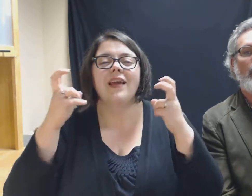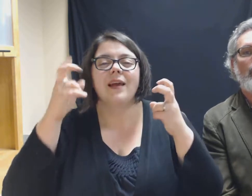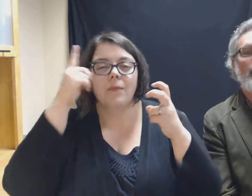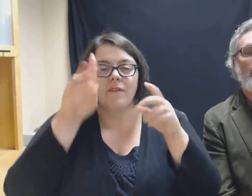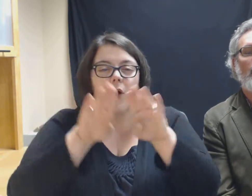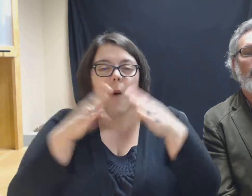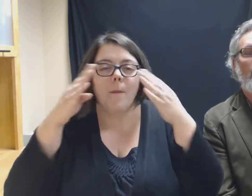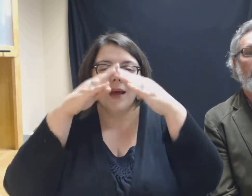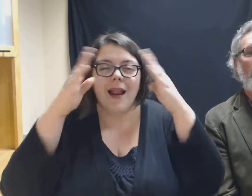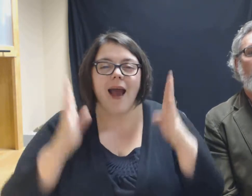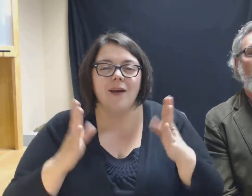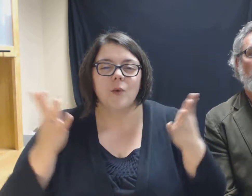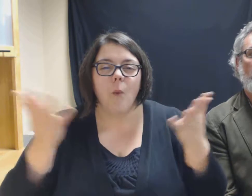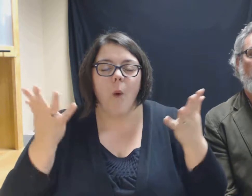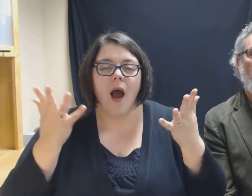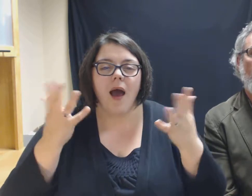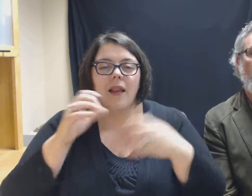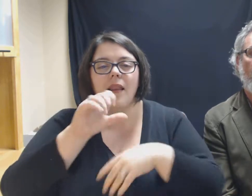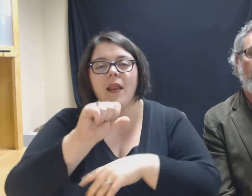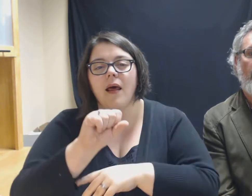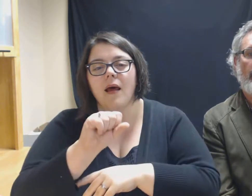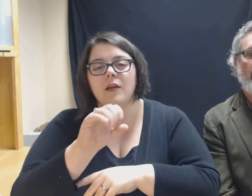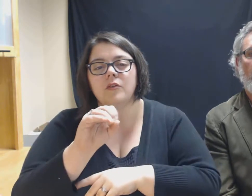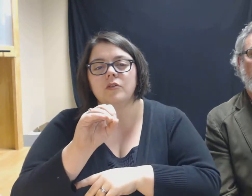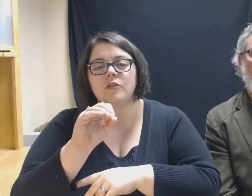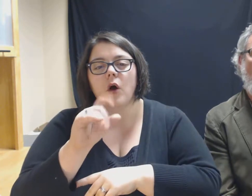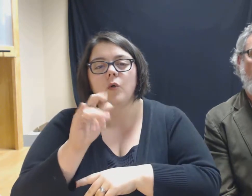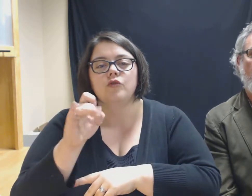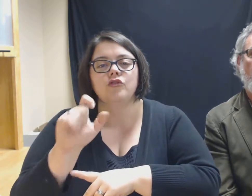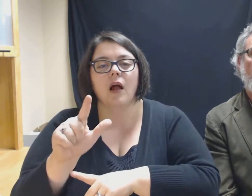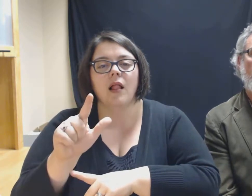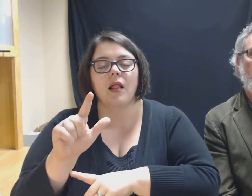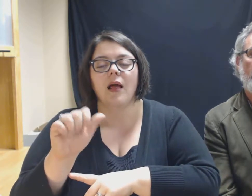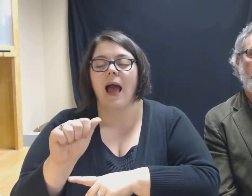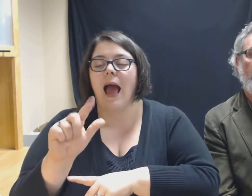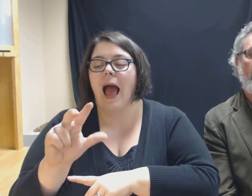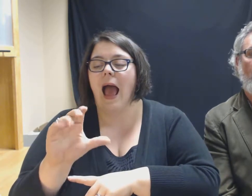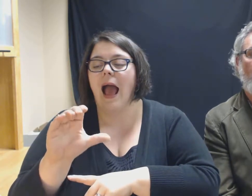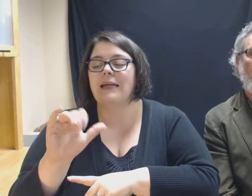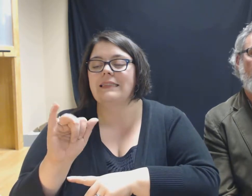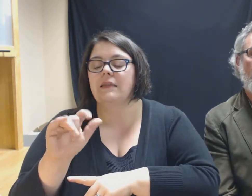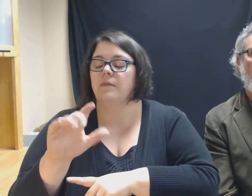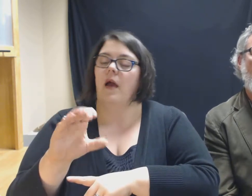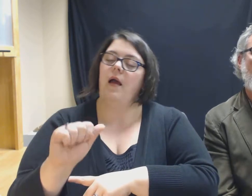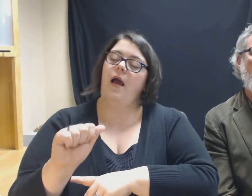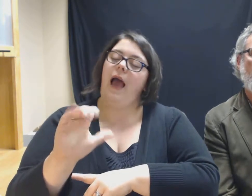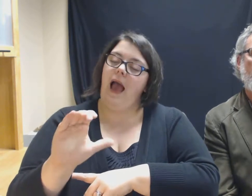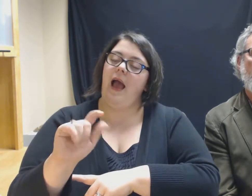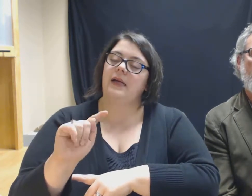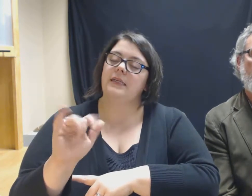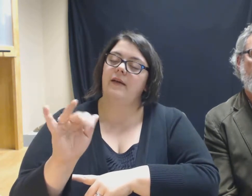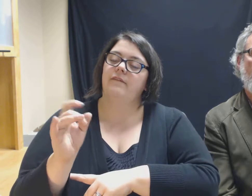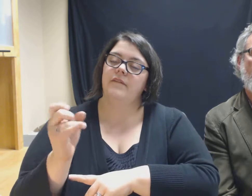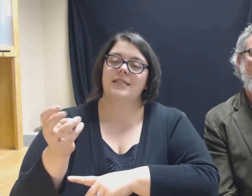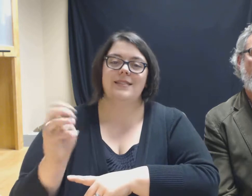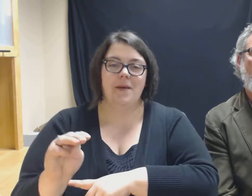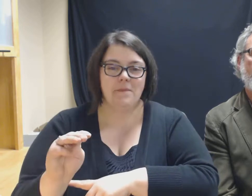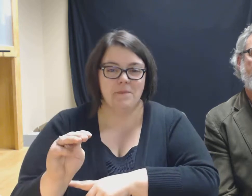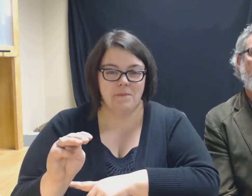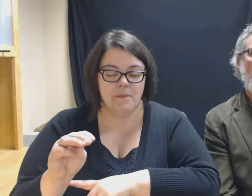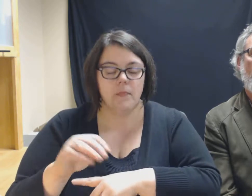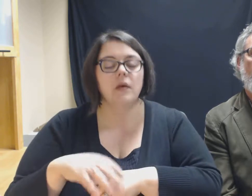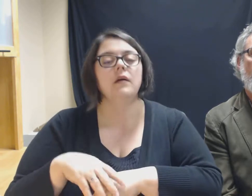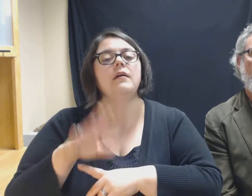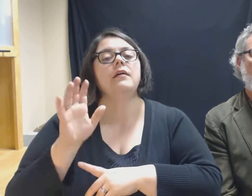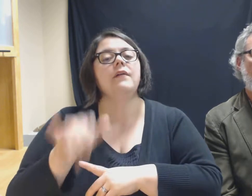So we're hoping folks can find a little time to make it over here and and attend that